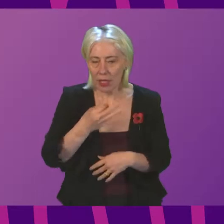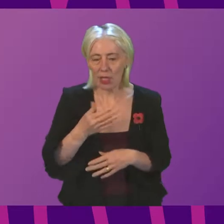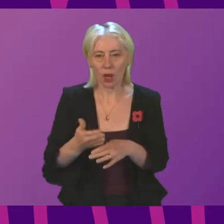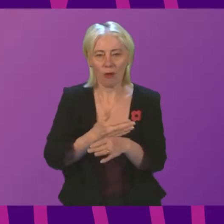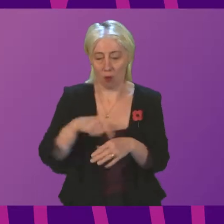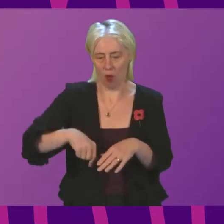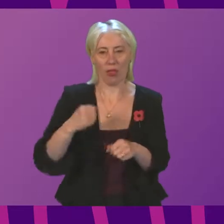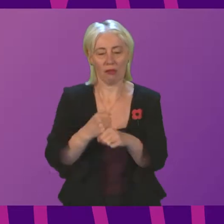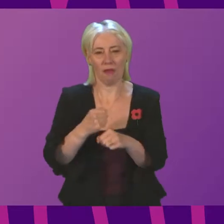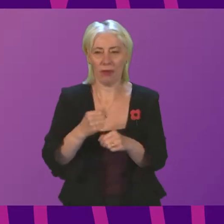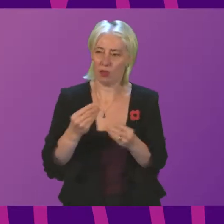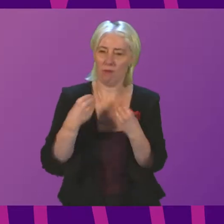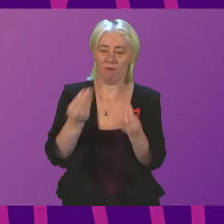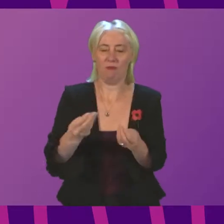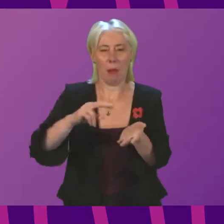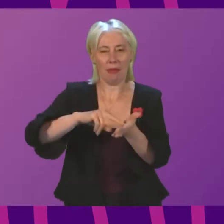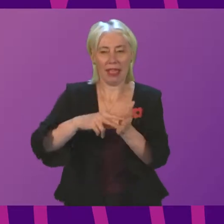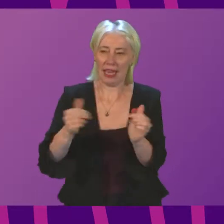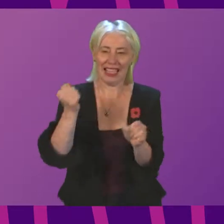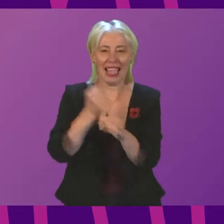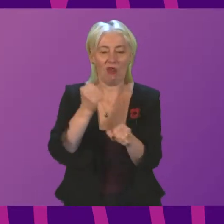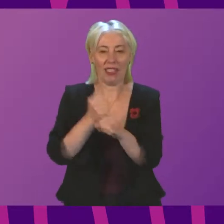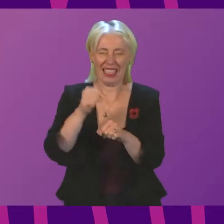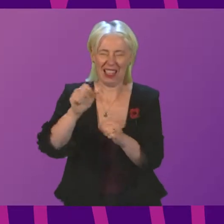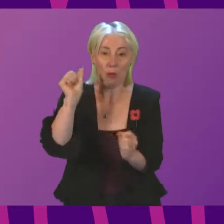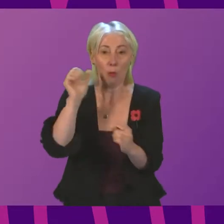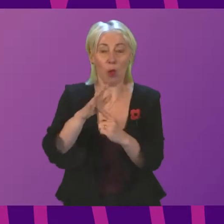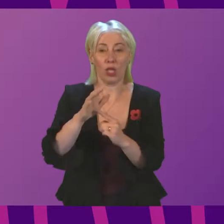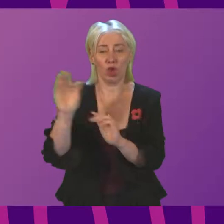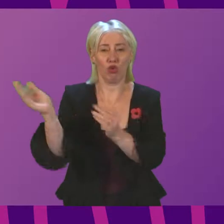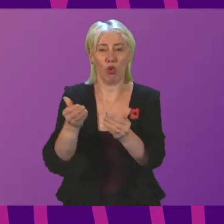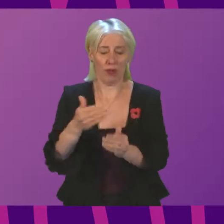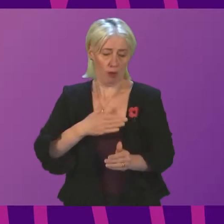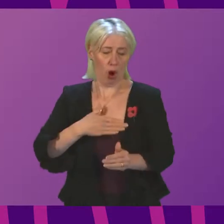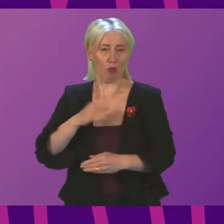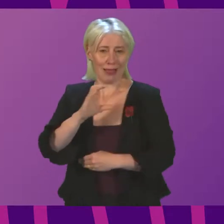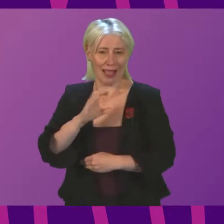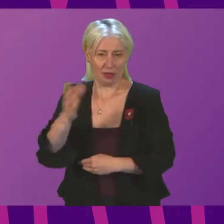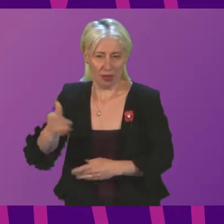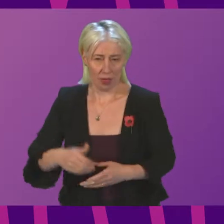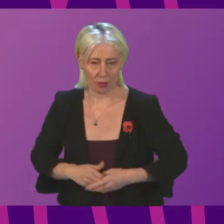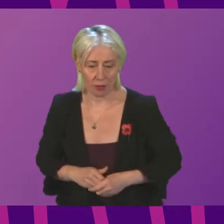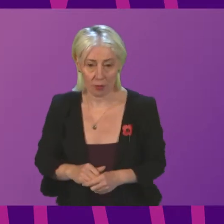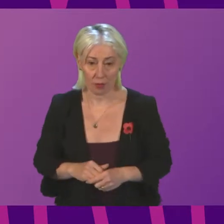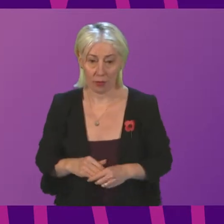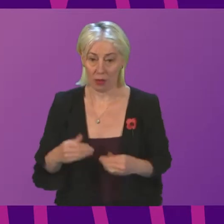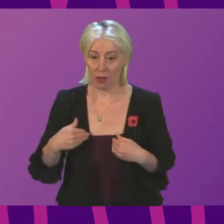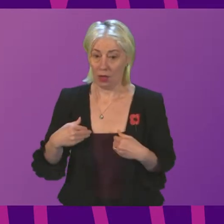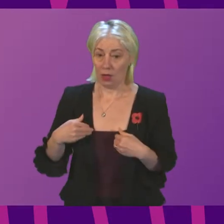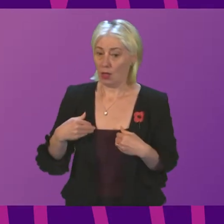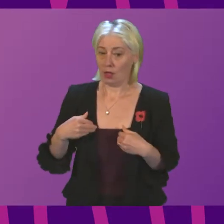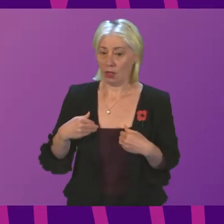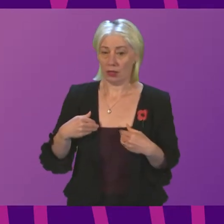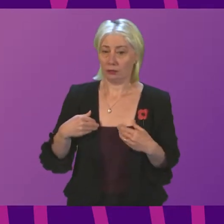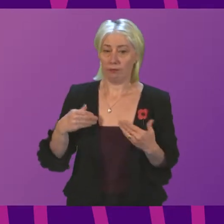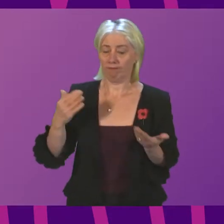up with a plan that guarantees the future of this vital service? Deputy First Minister. I honestly don't think Mr.